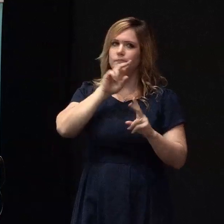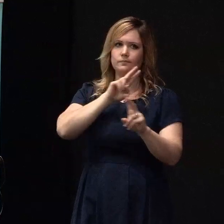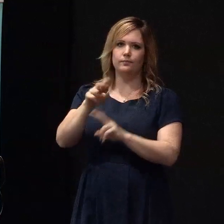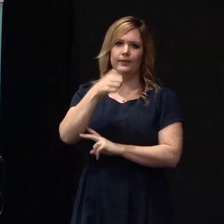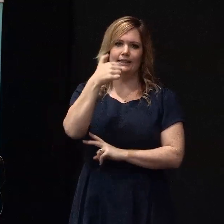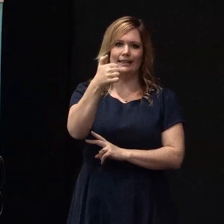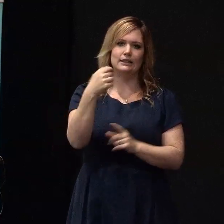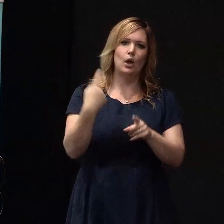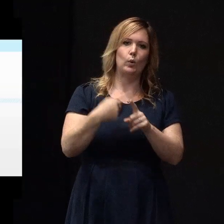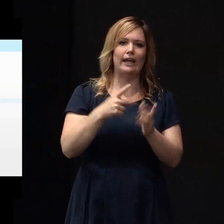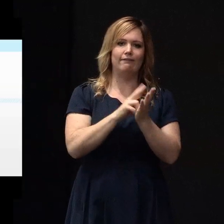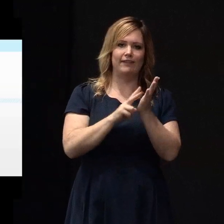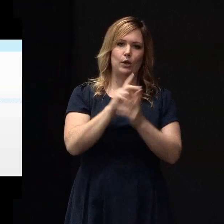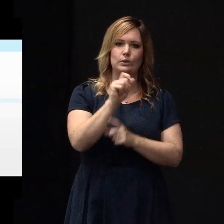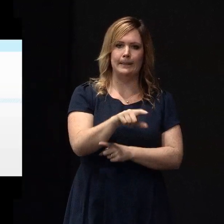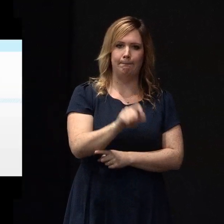quick video tips.